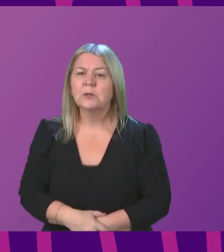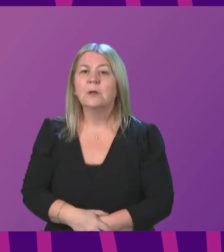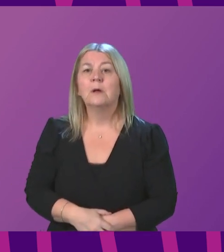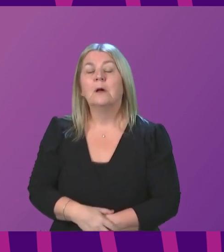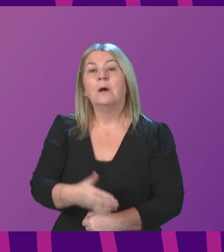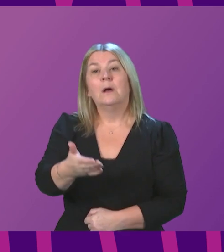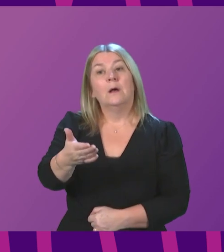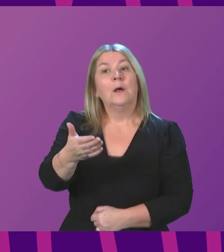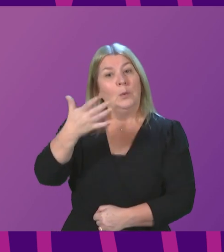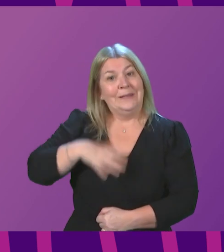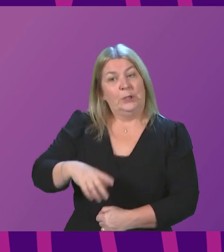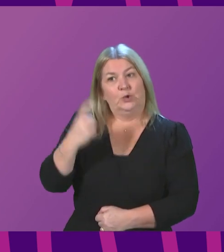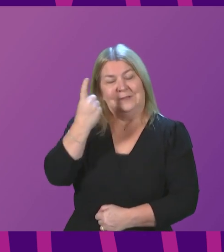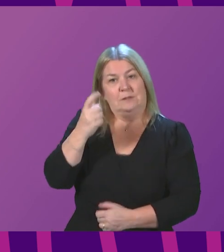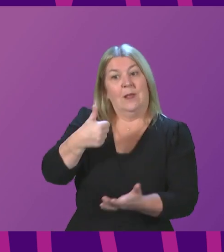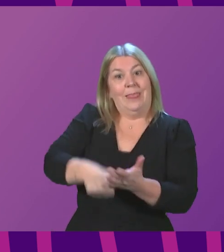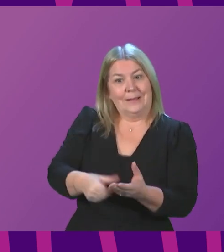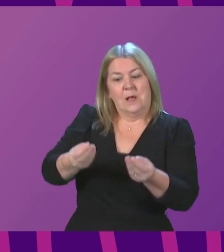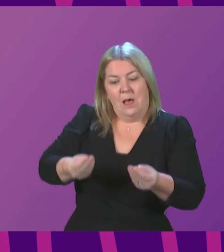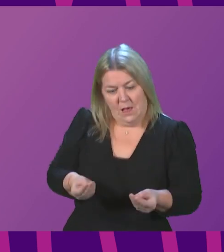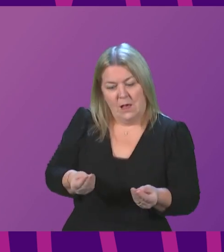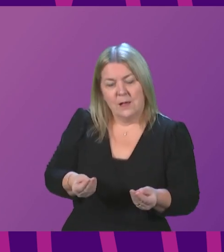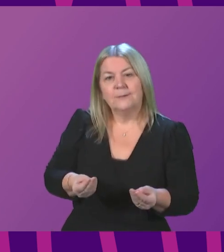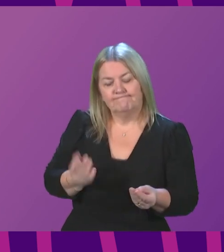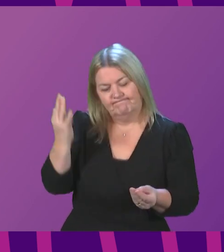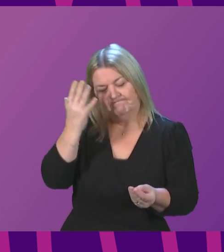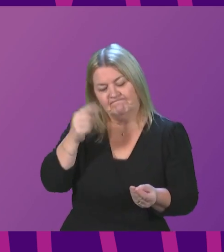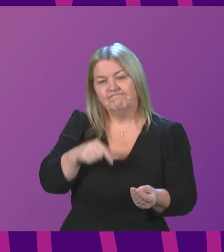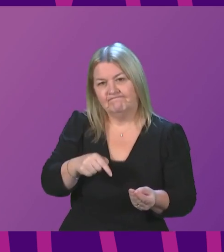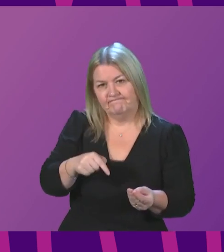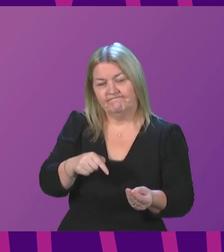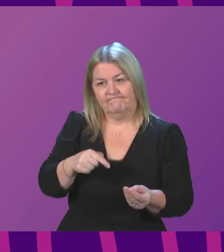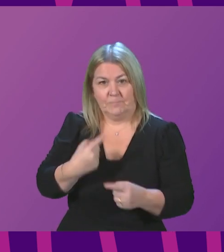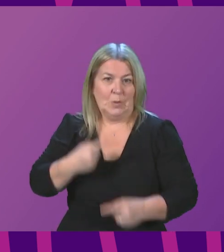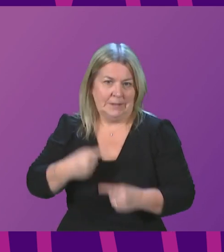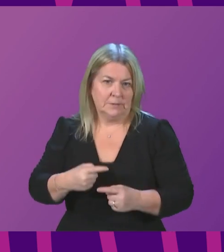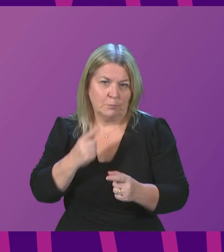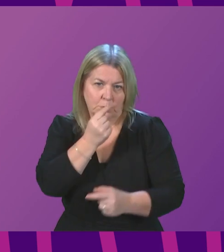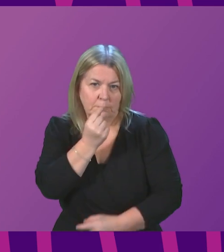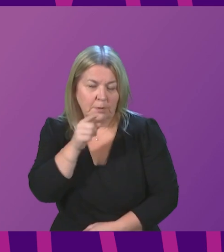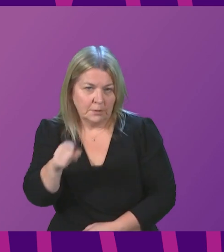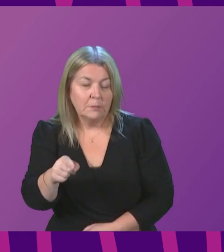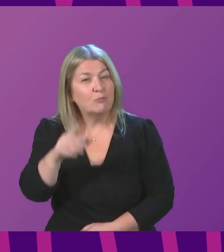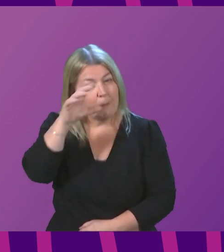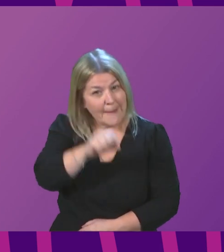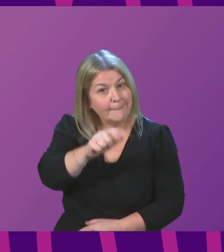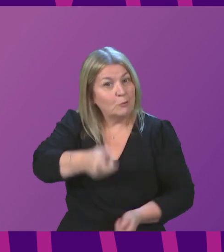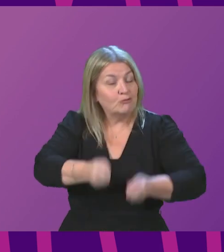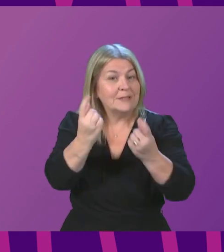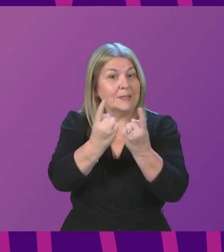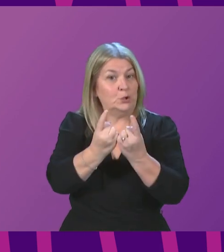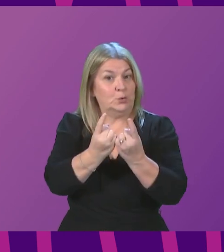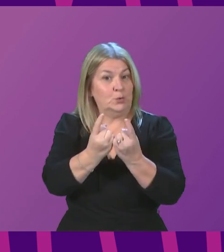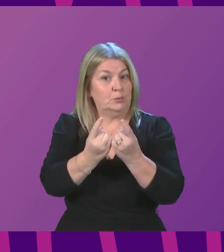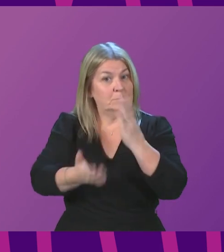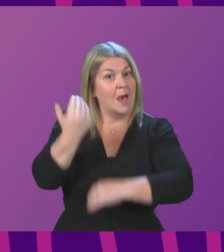while we need to consider that letter and respond in due course, albeit as quickly as possible, Liz Smith will recall that around the last time she raised these issues with me,